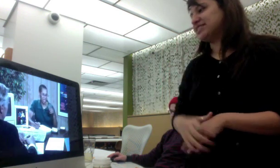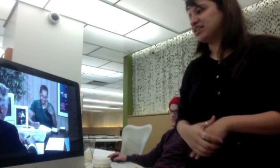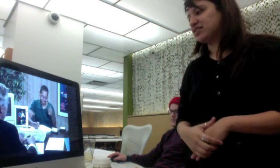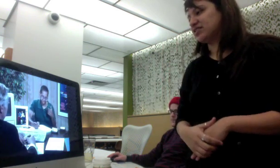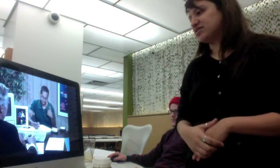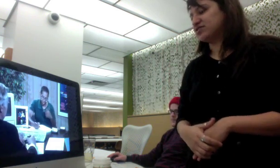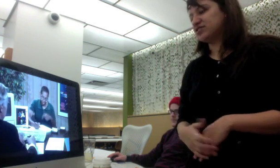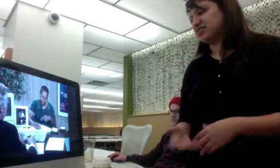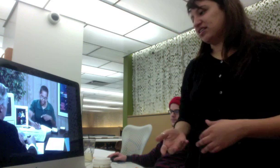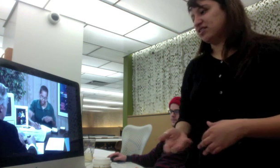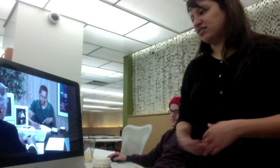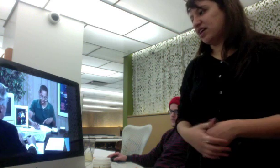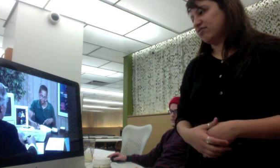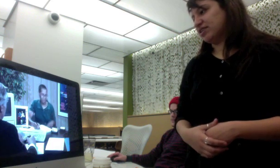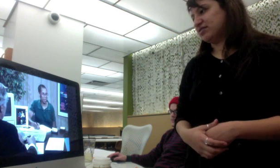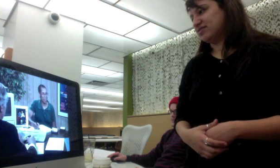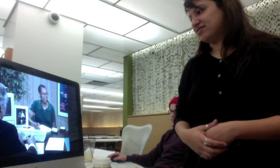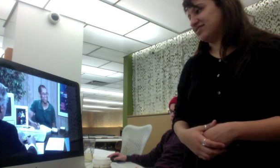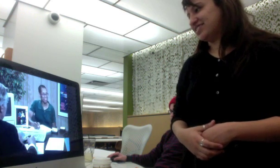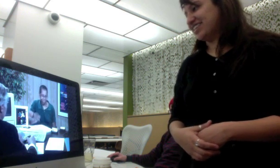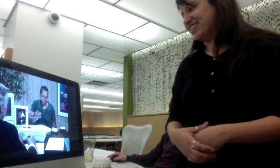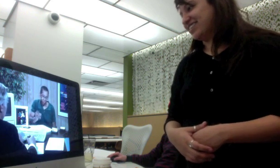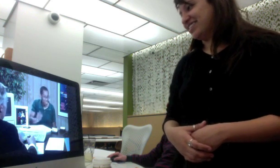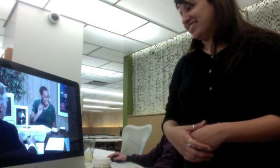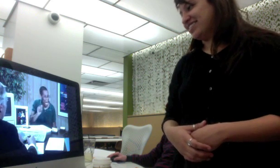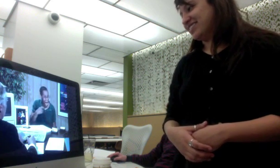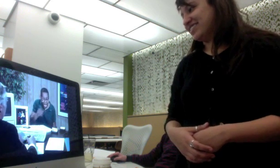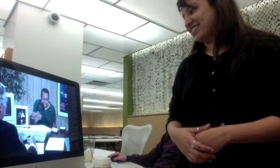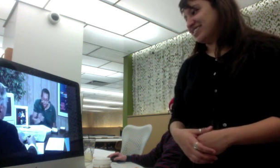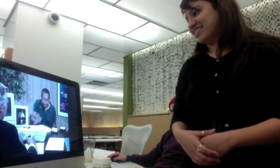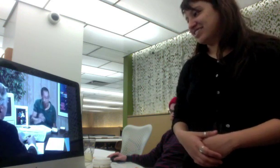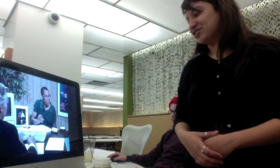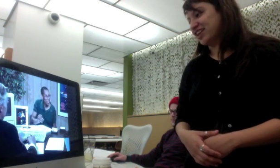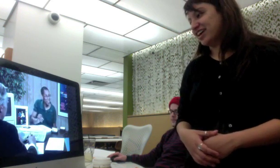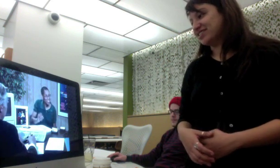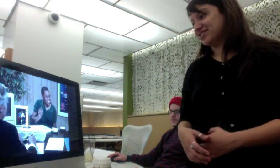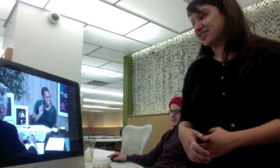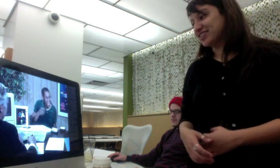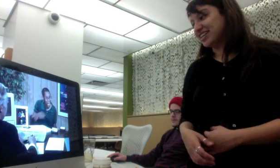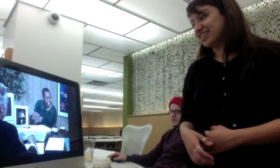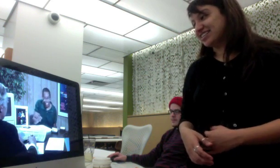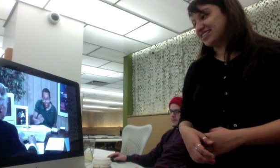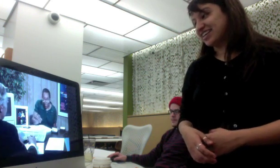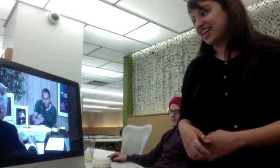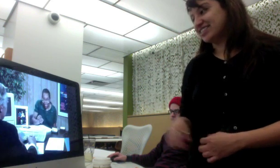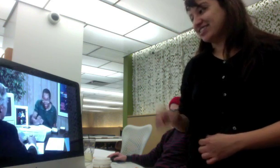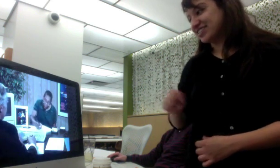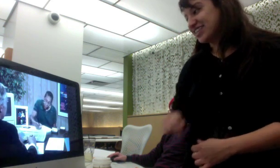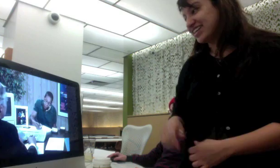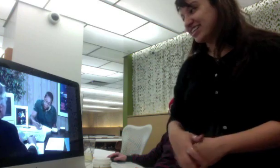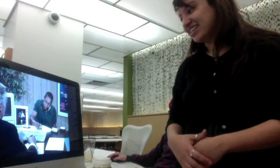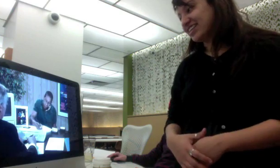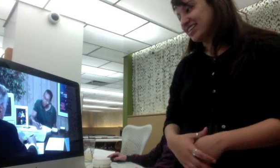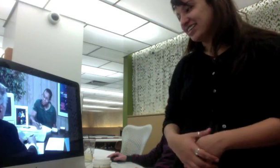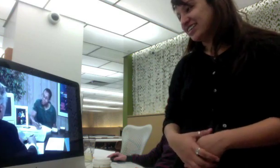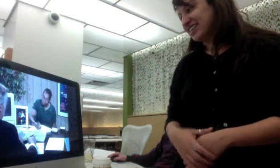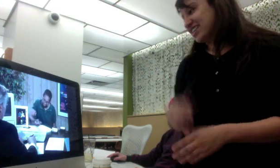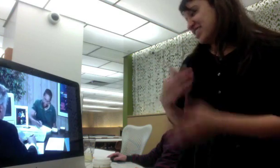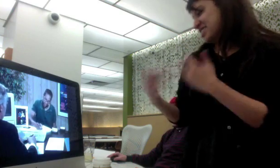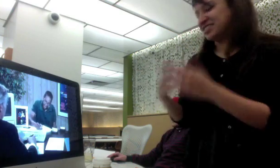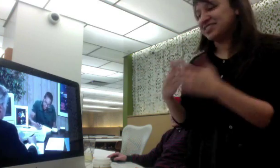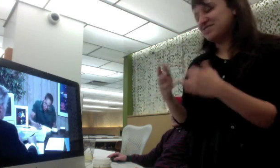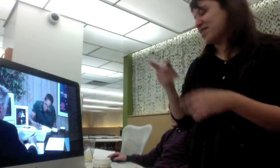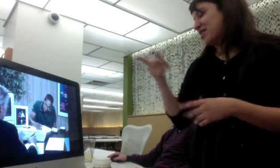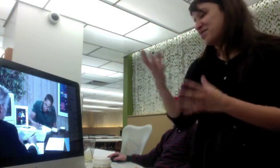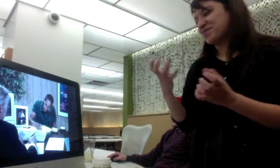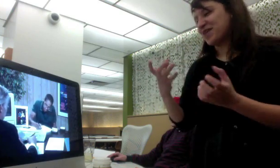I'm single so just single I write single whichever one should I circle it can I circle it whichever one